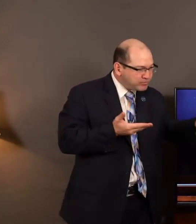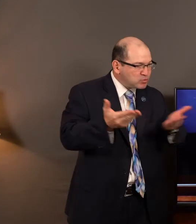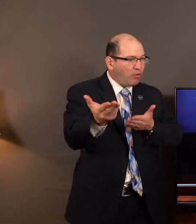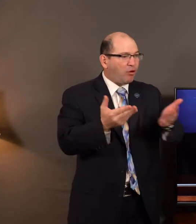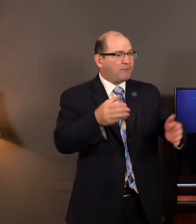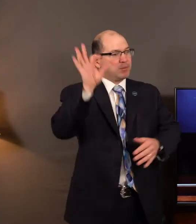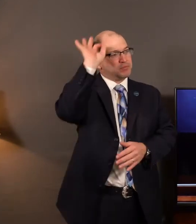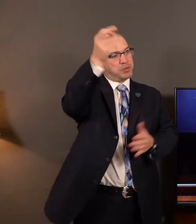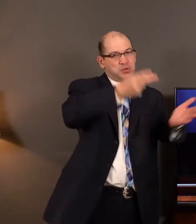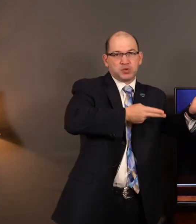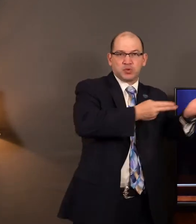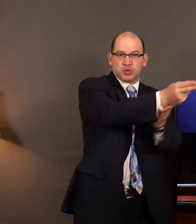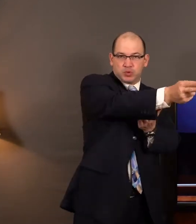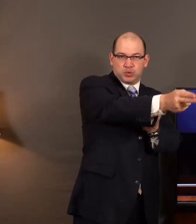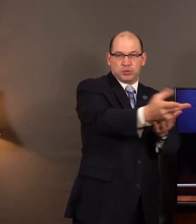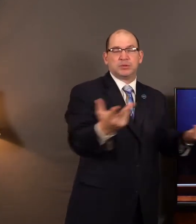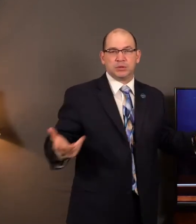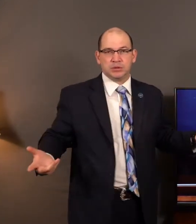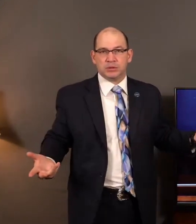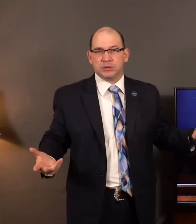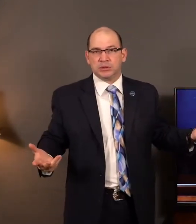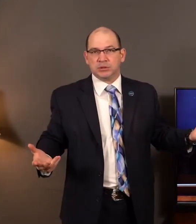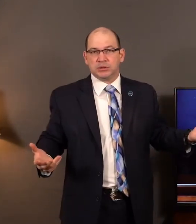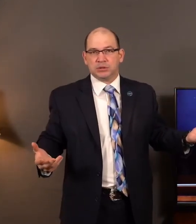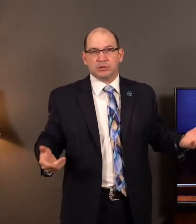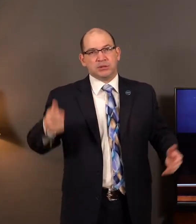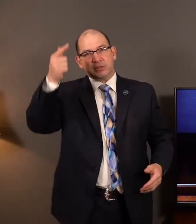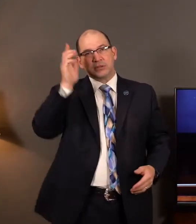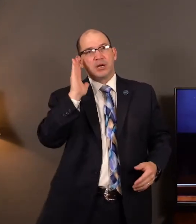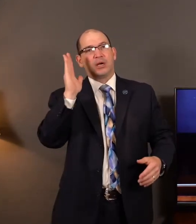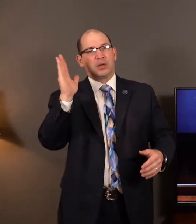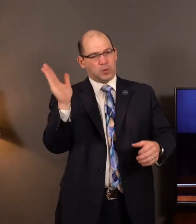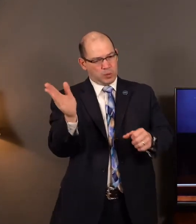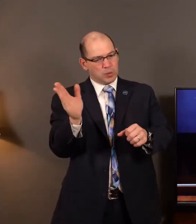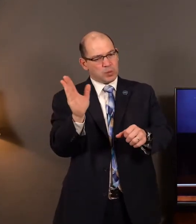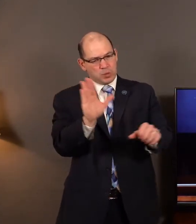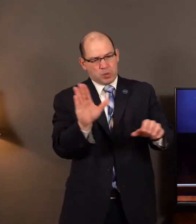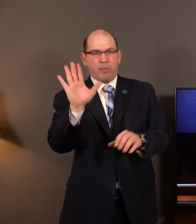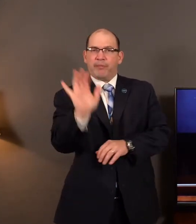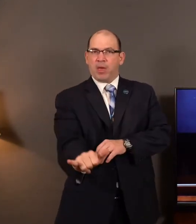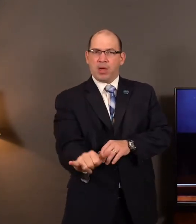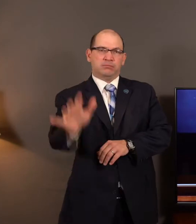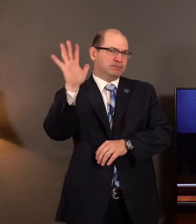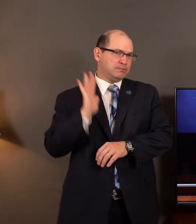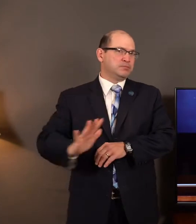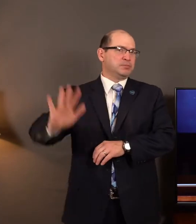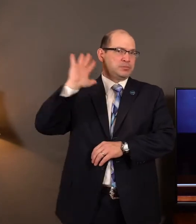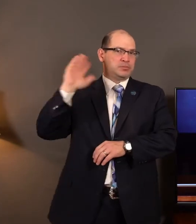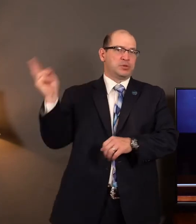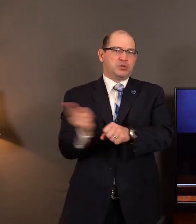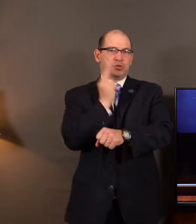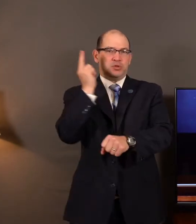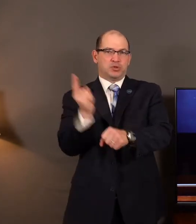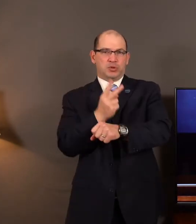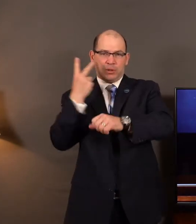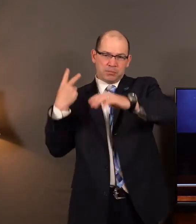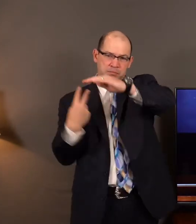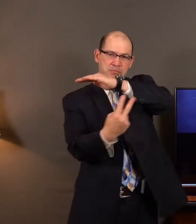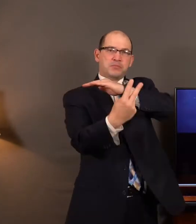of God's word. And this is how God worked here in this time of history. The Bible says, the Lord spake by his